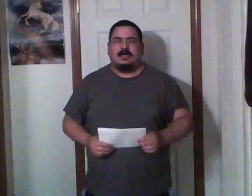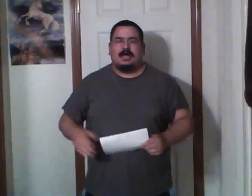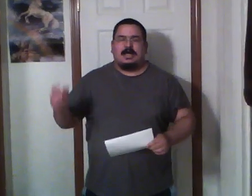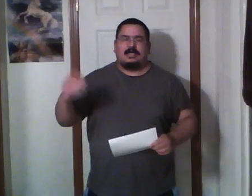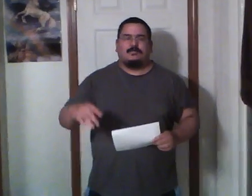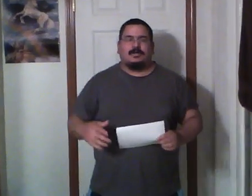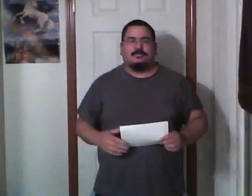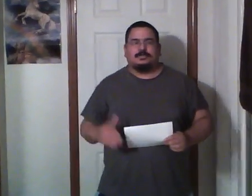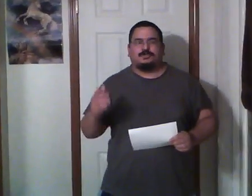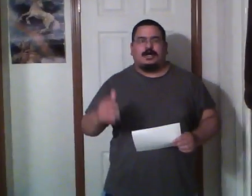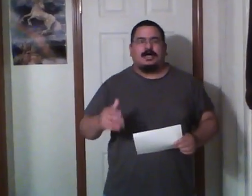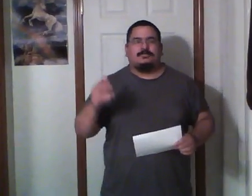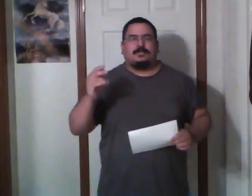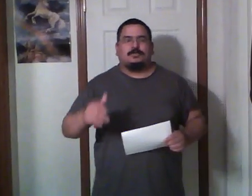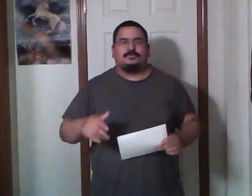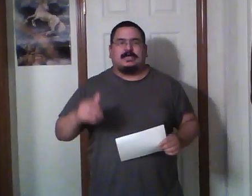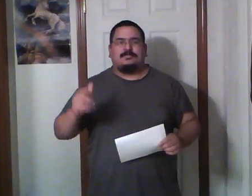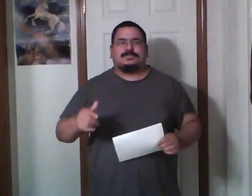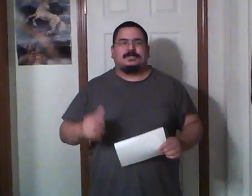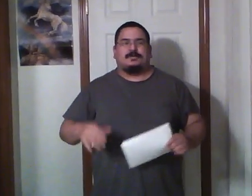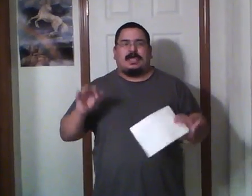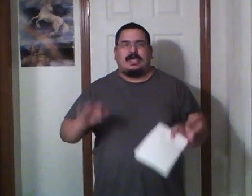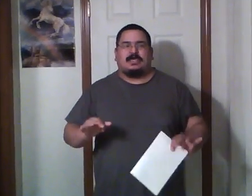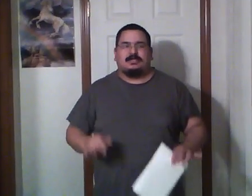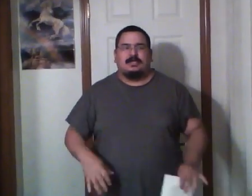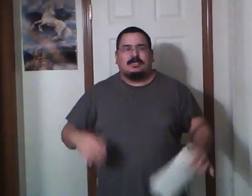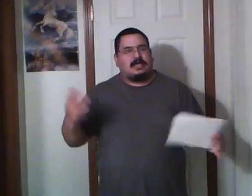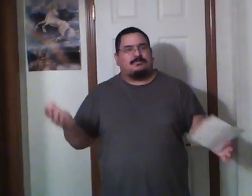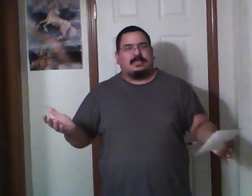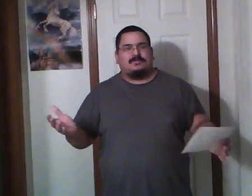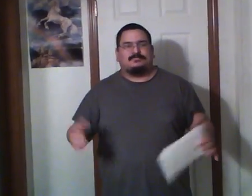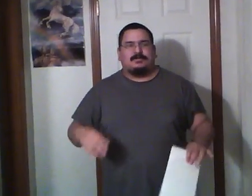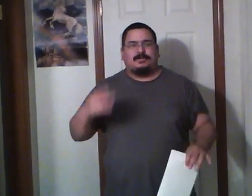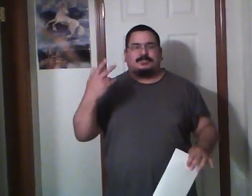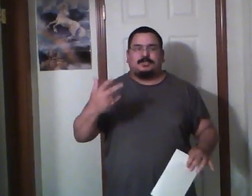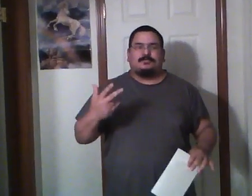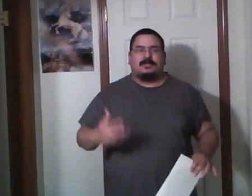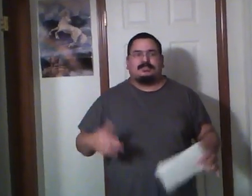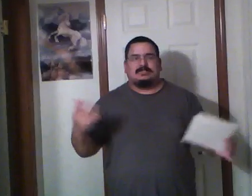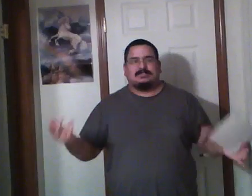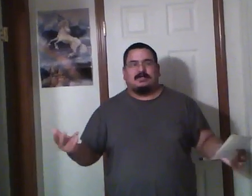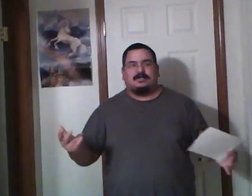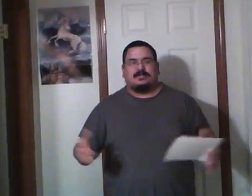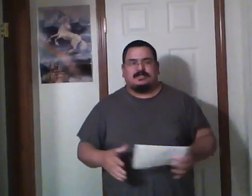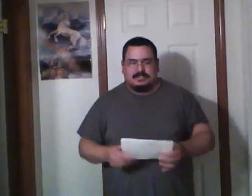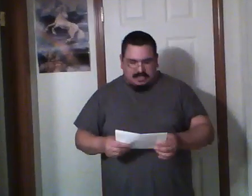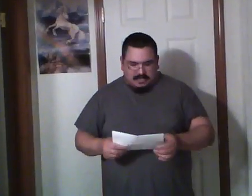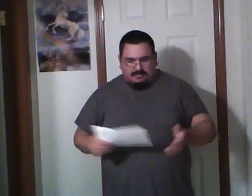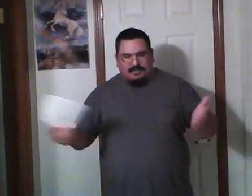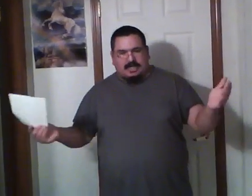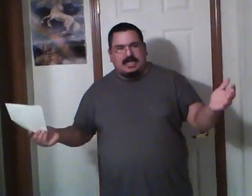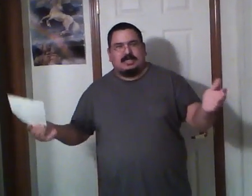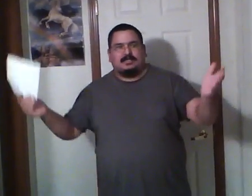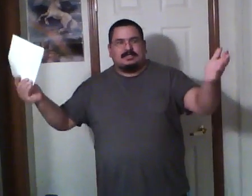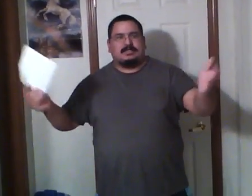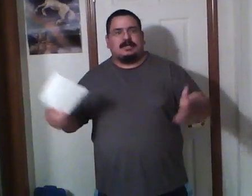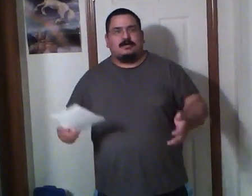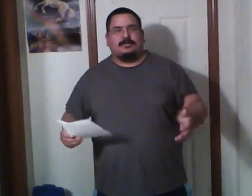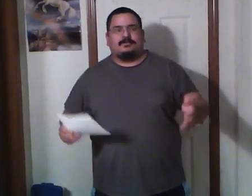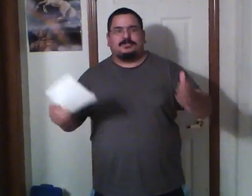Hi, and welcome to Tribe News Episode 8. Can't believe it's already been two months since I started this, but hey, let's get on with it with